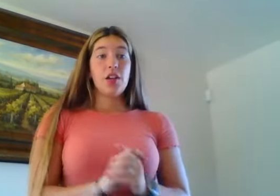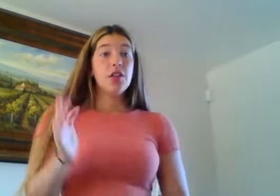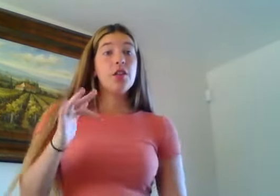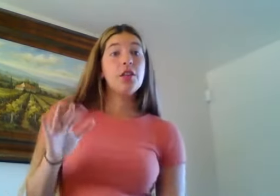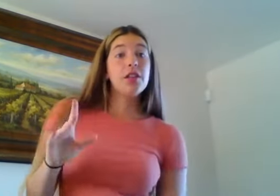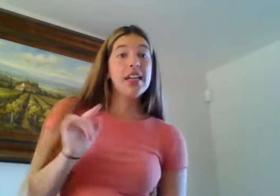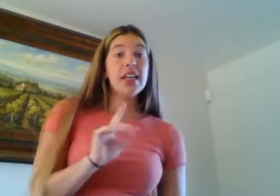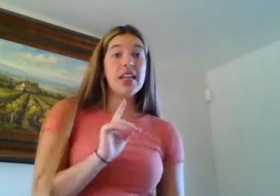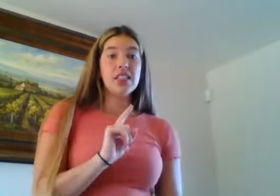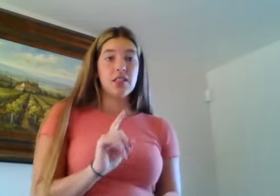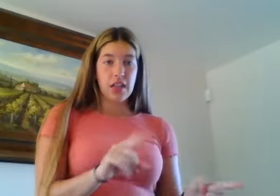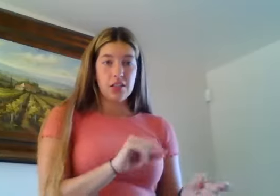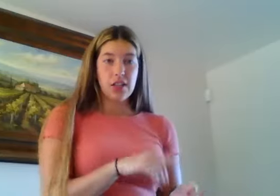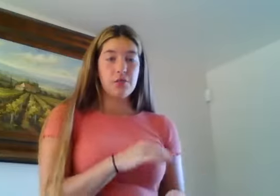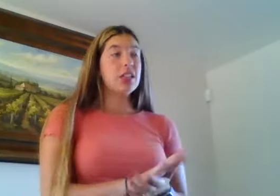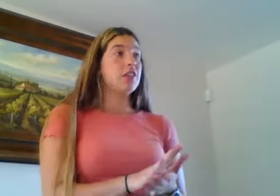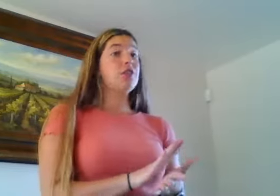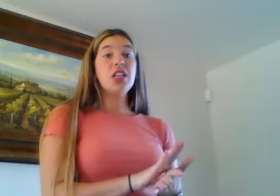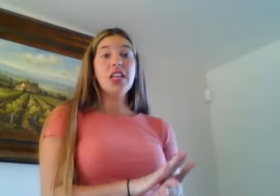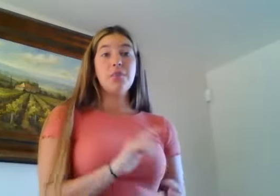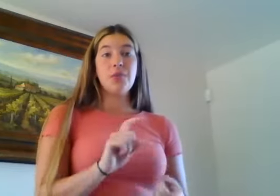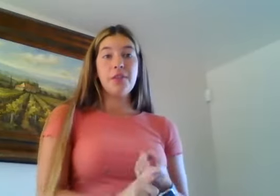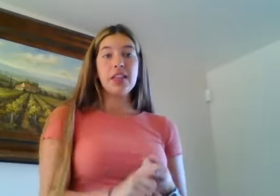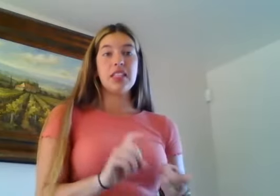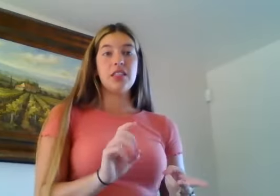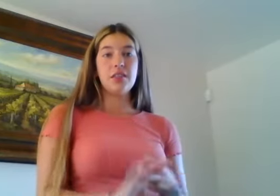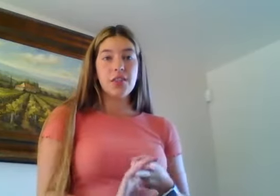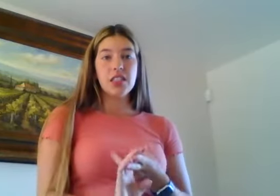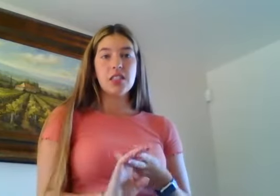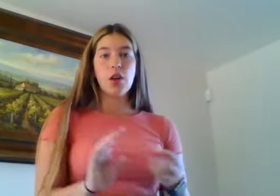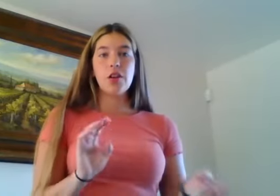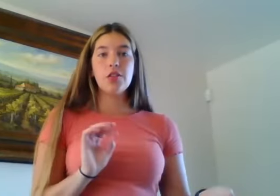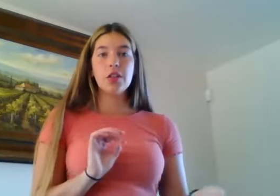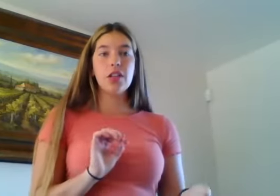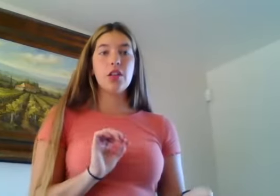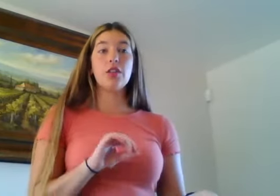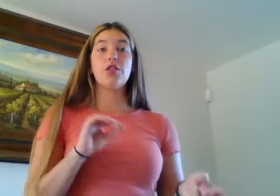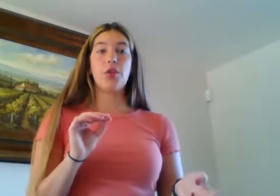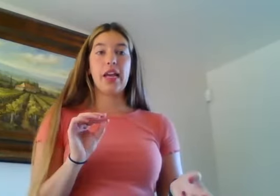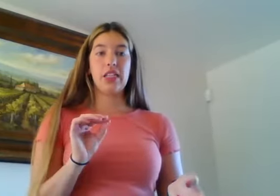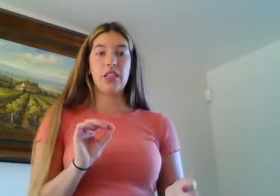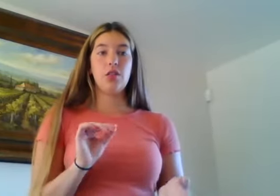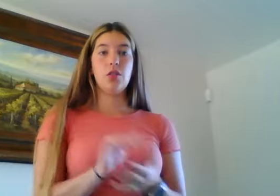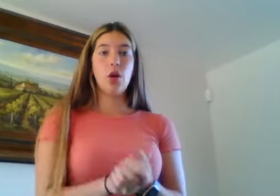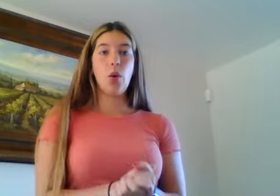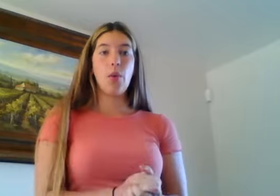another thing is, as you can read it on your sheet, prefix and suffixes are usually not stressed. So,